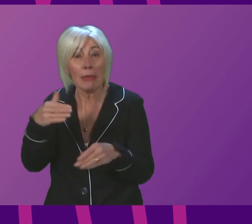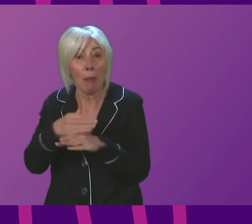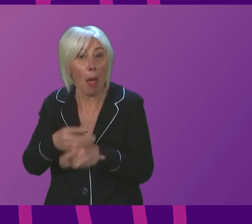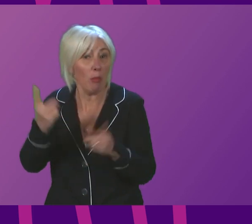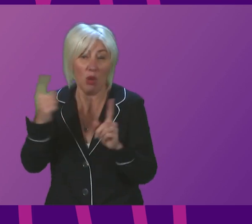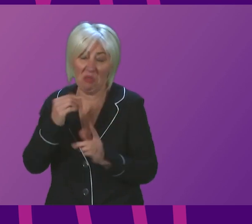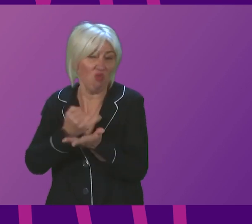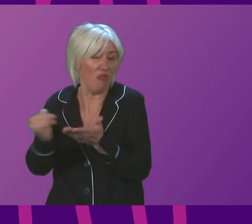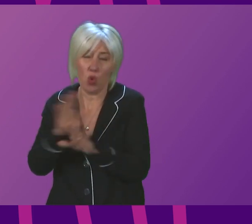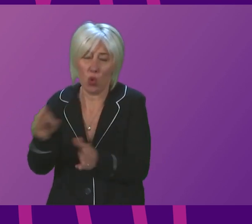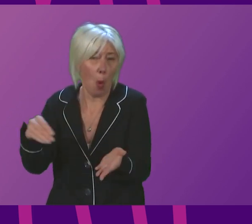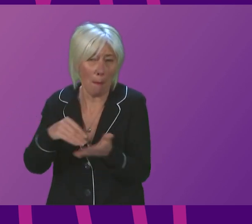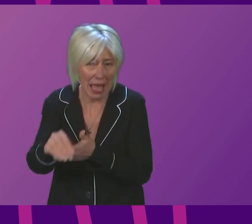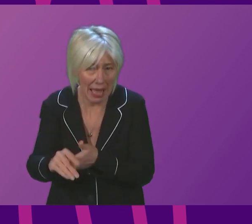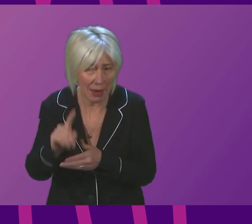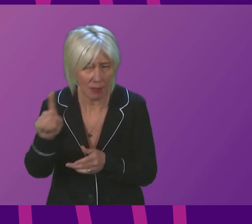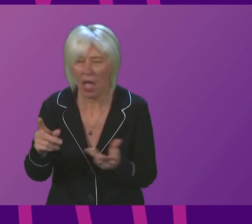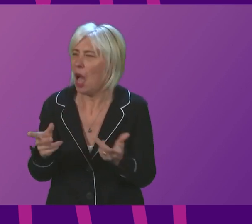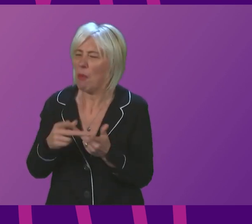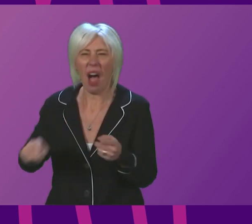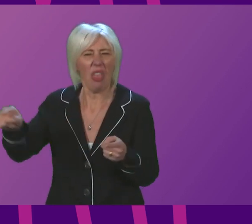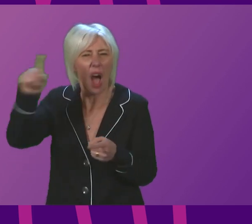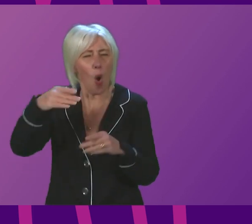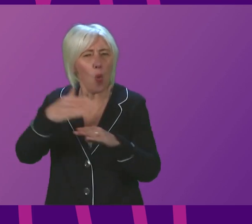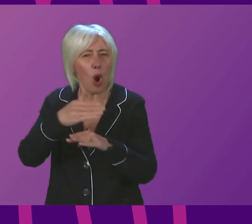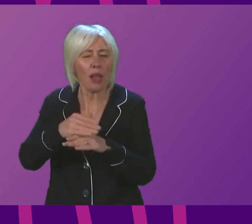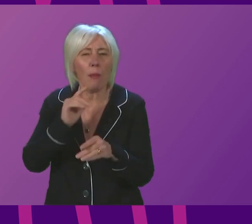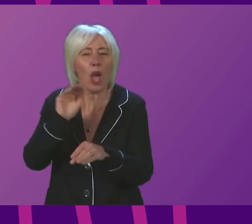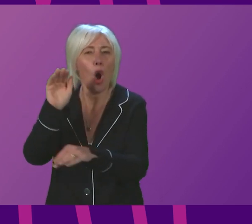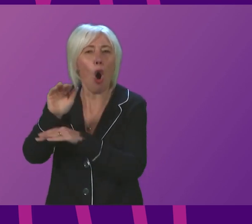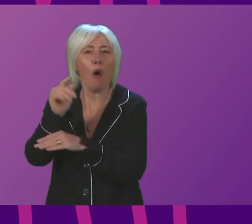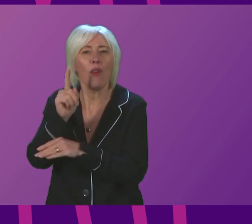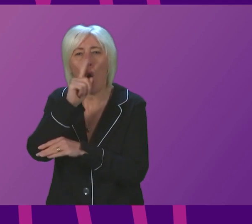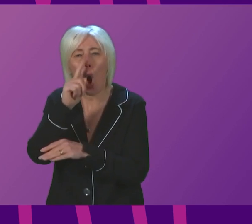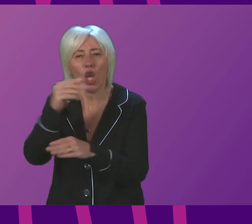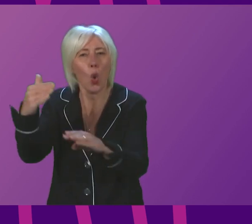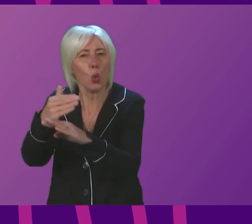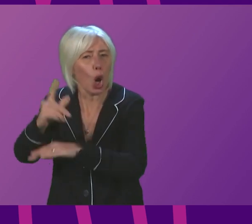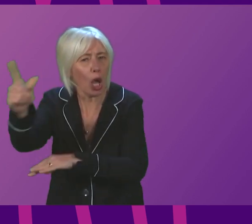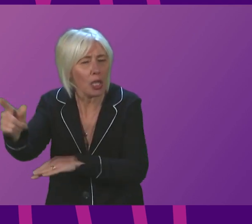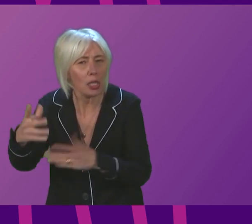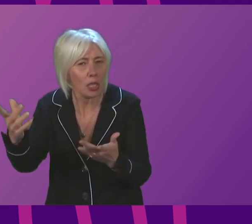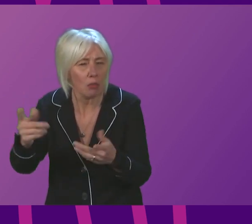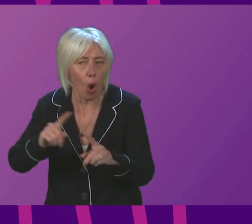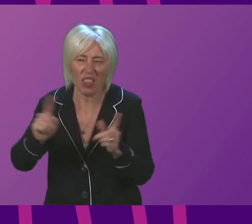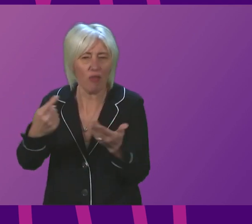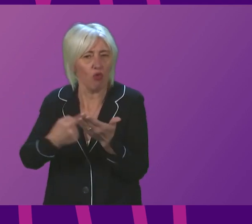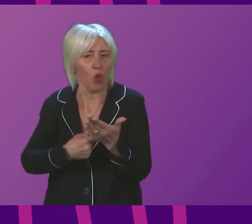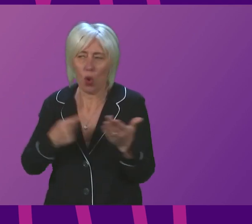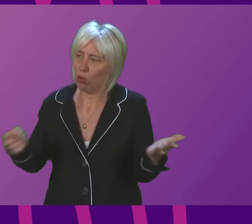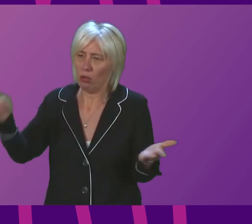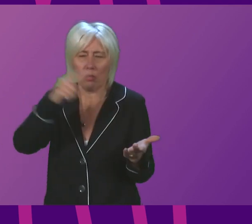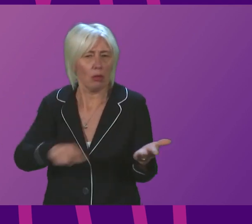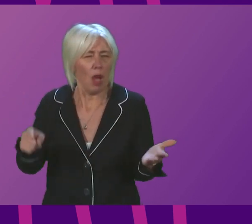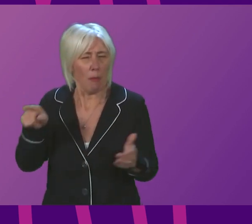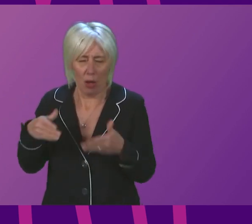cost. This is not consistent with other sectors such as offshore or indeed the rules in the rest of the UK. Has the